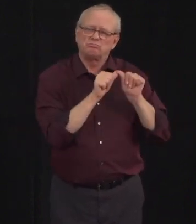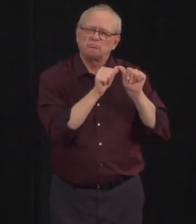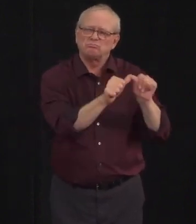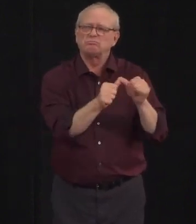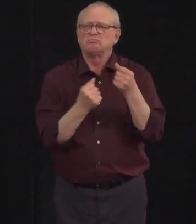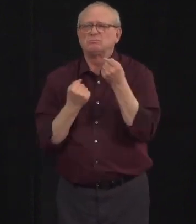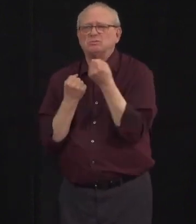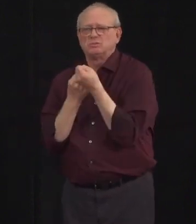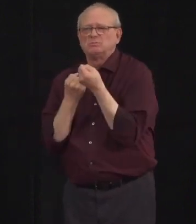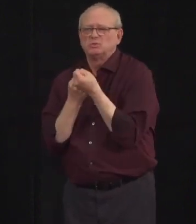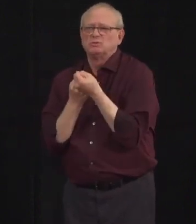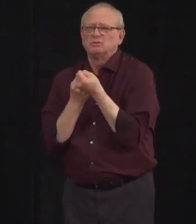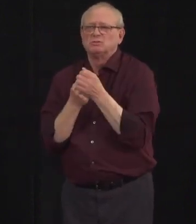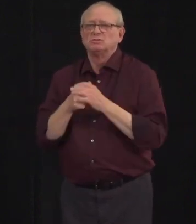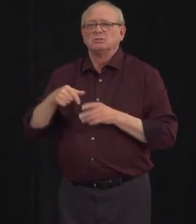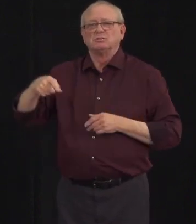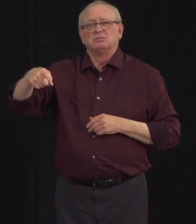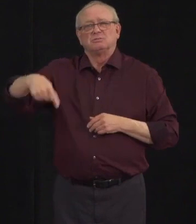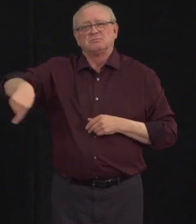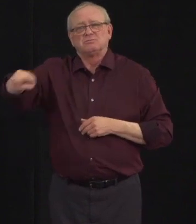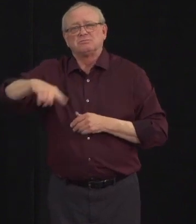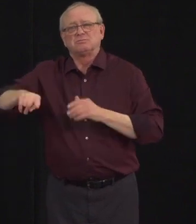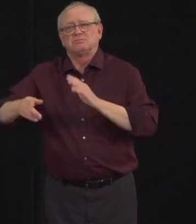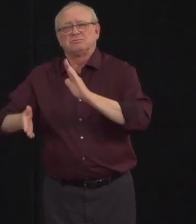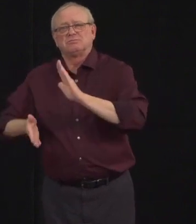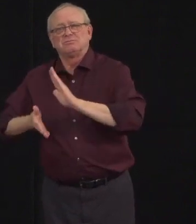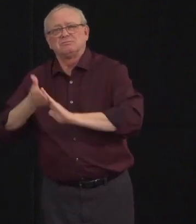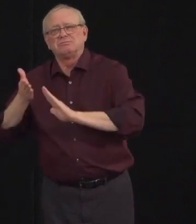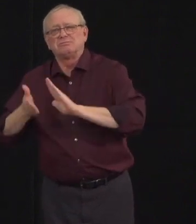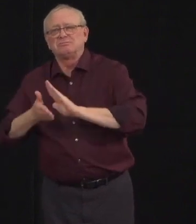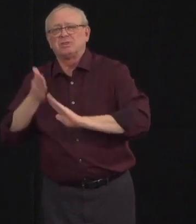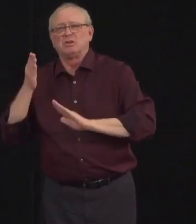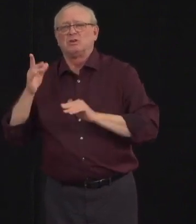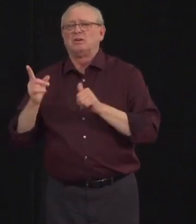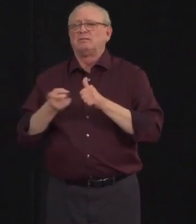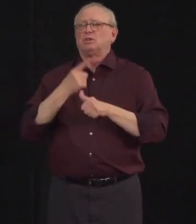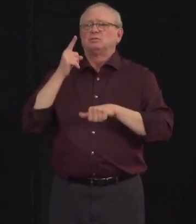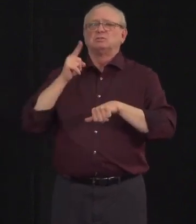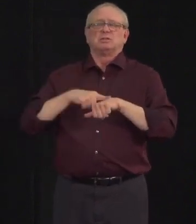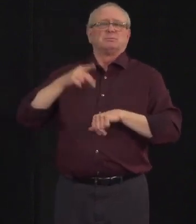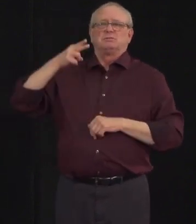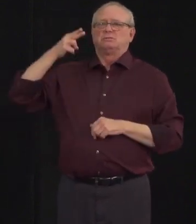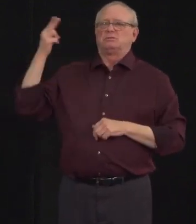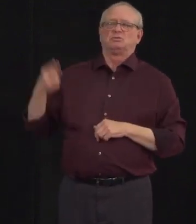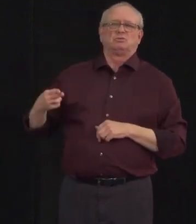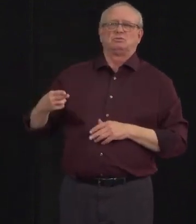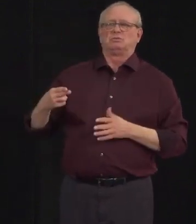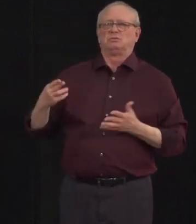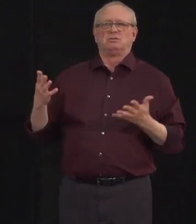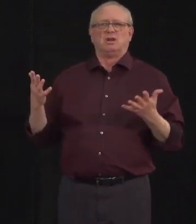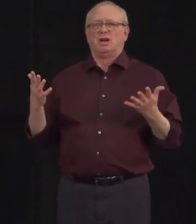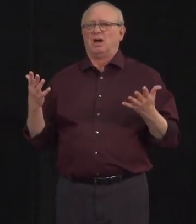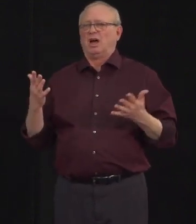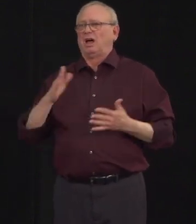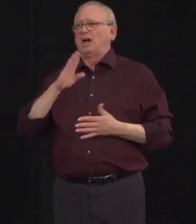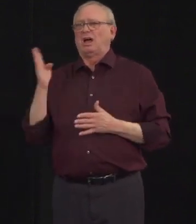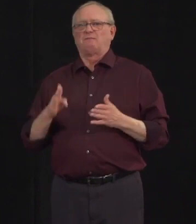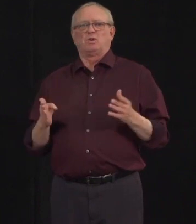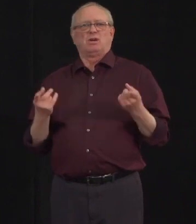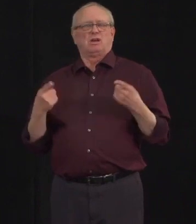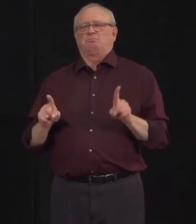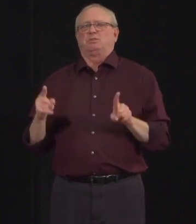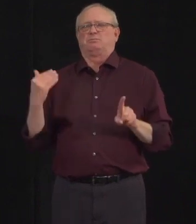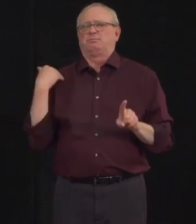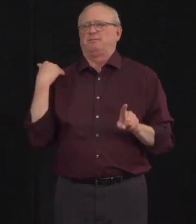challenges associated with the COVID-19 pandemic. Over the past two months, we have been faced with increasing costs associated with augmented